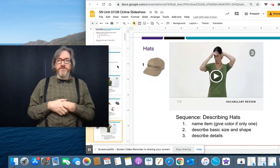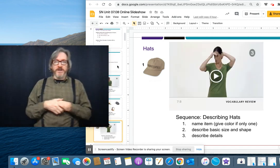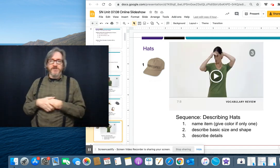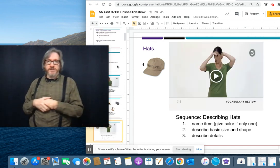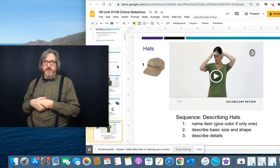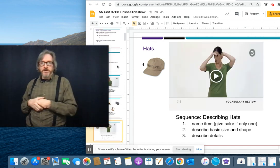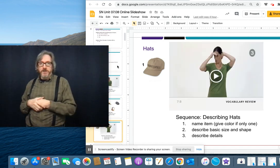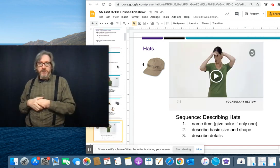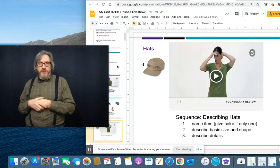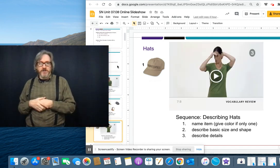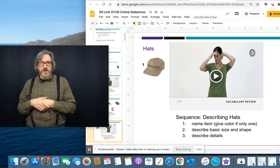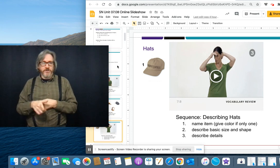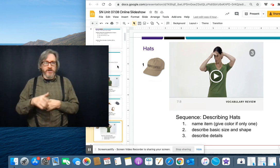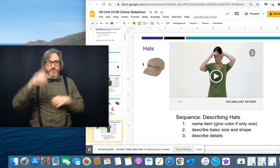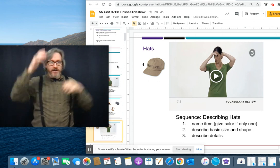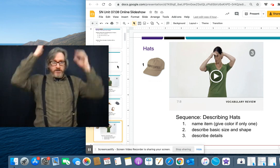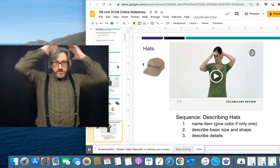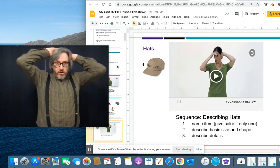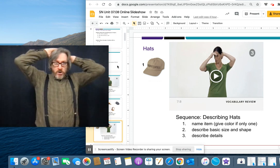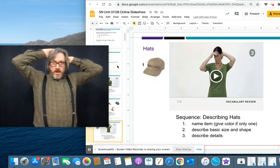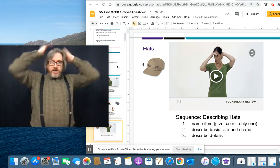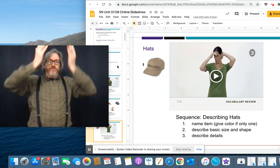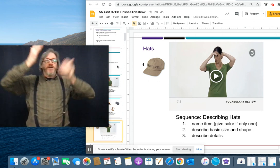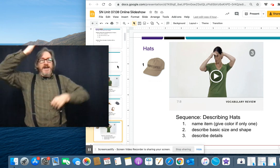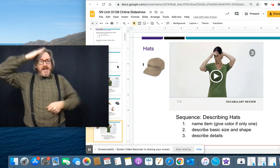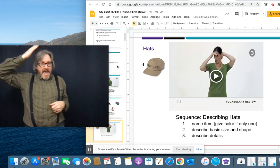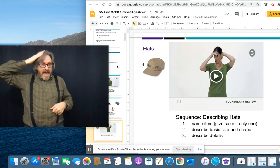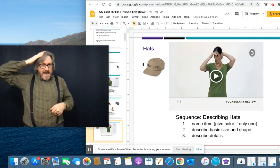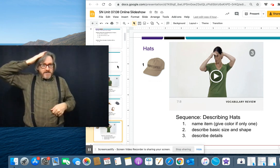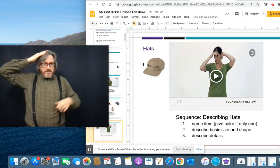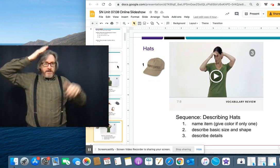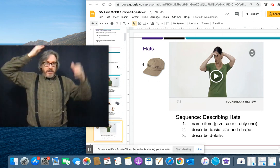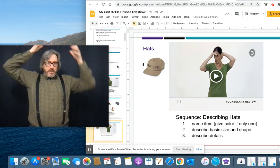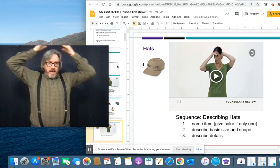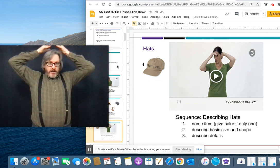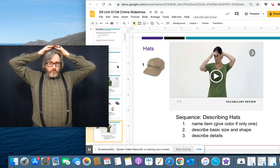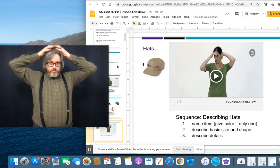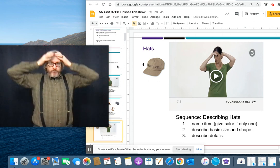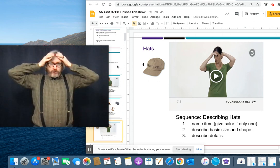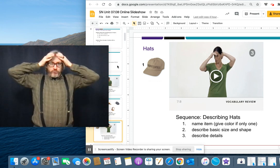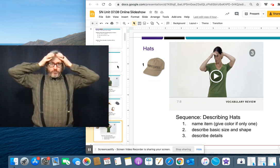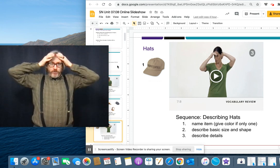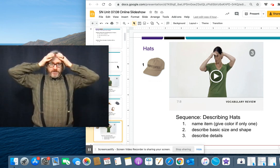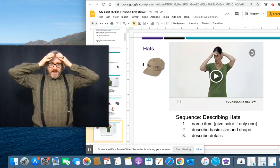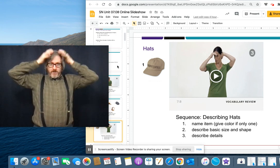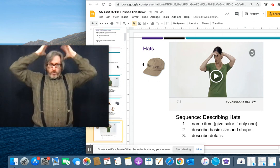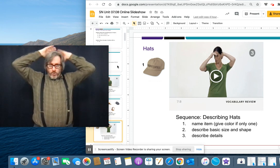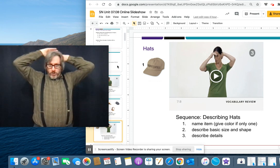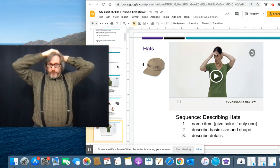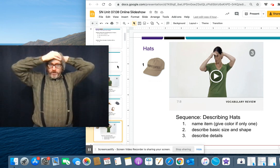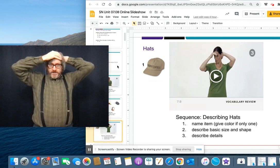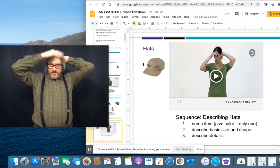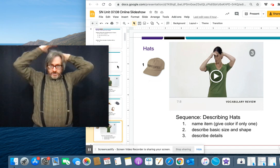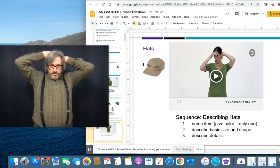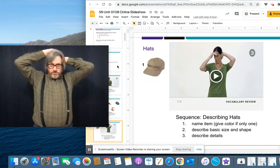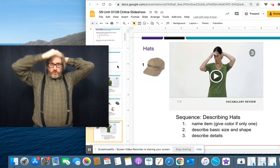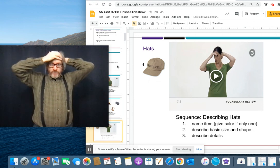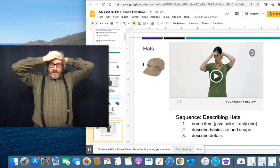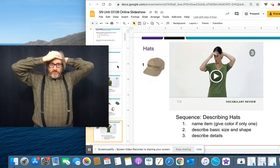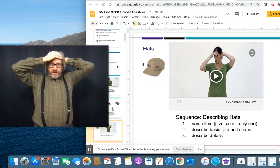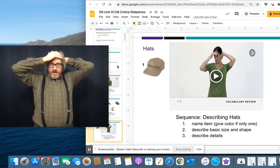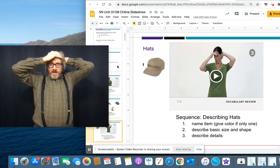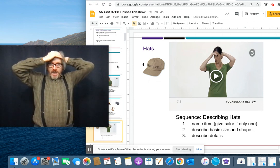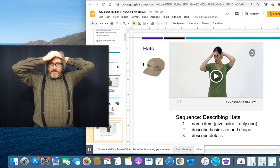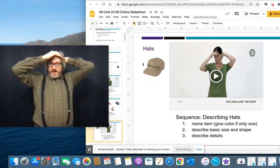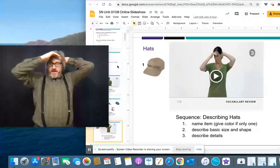and in each of the videos, they'll explain. So you've got a hat and you put it down or put it down. So it goes